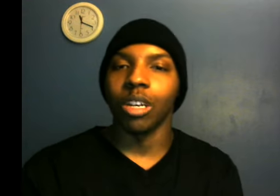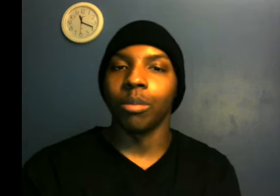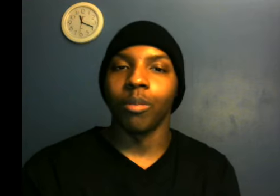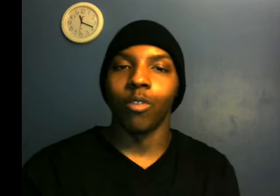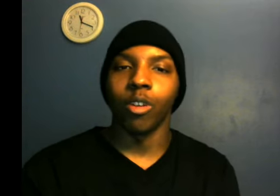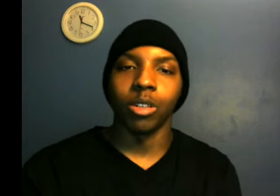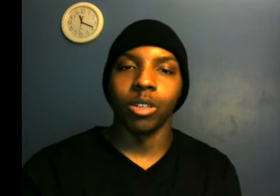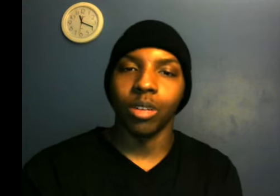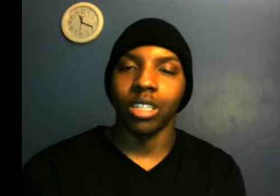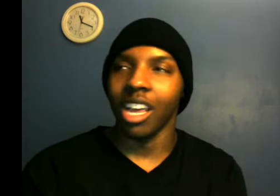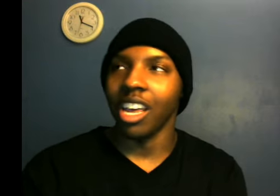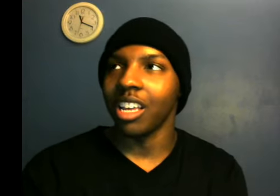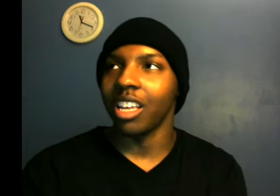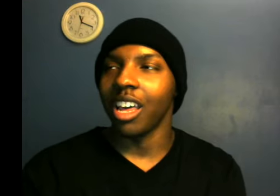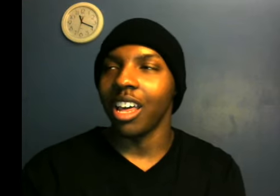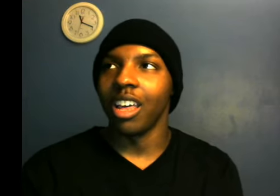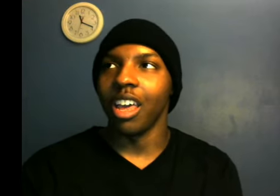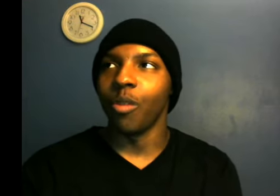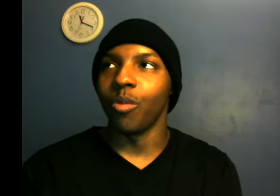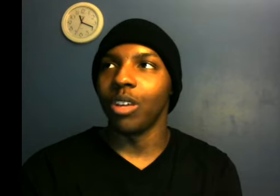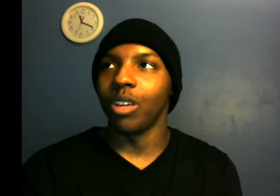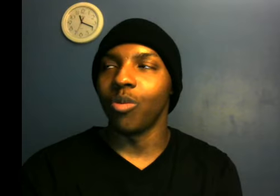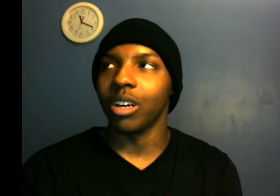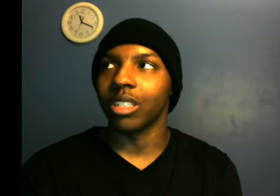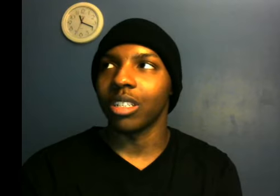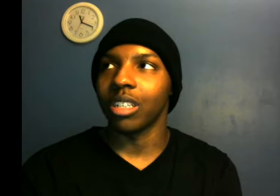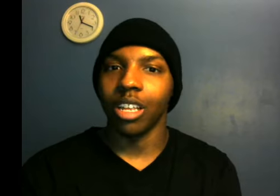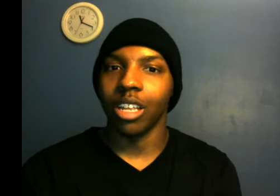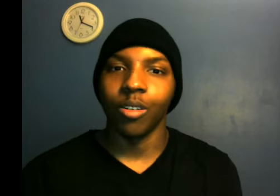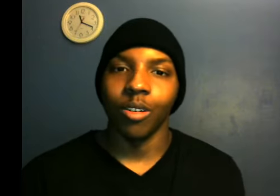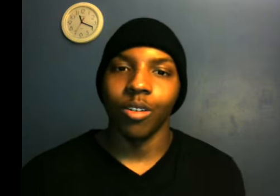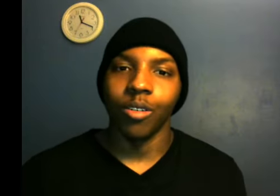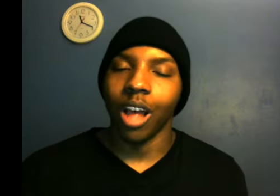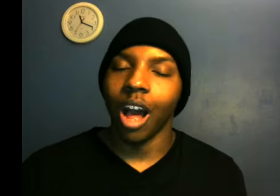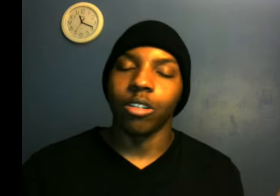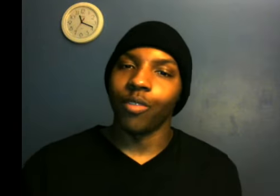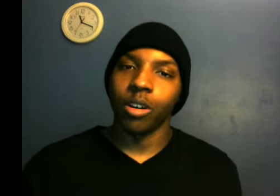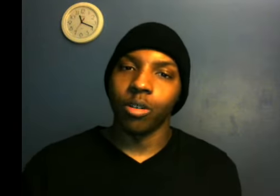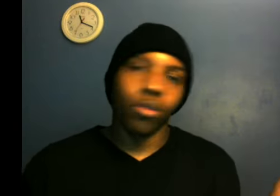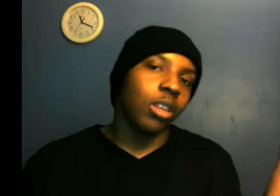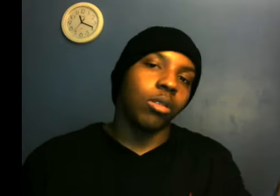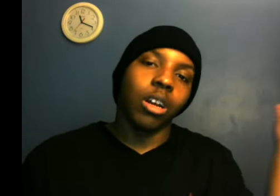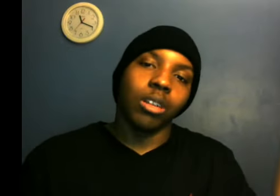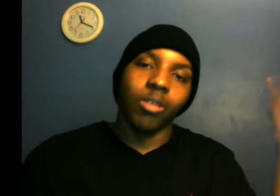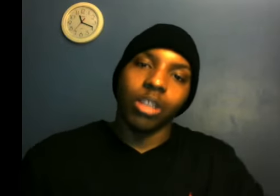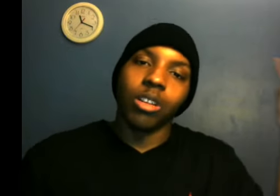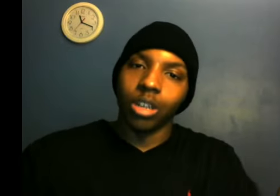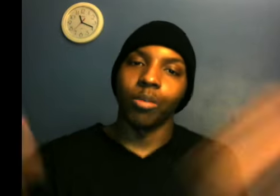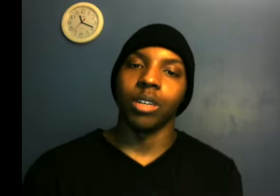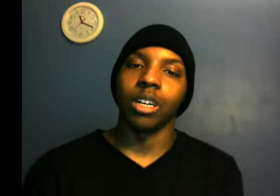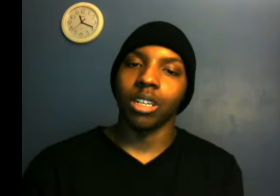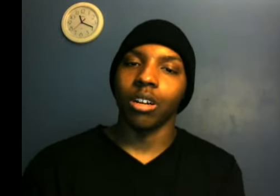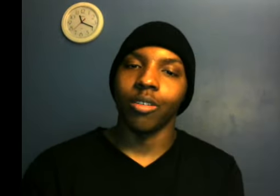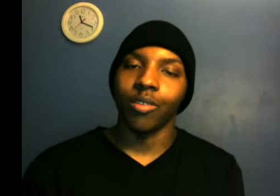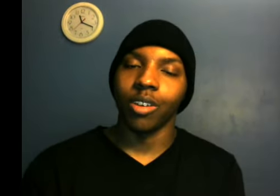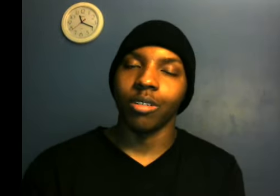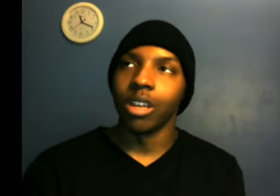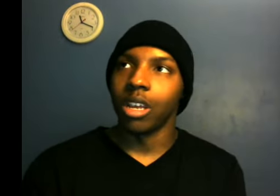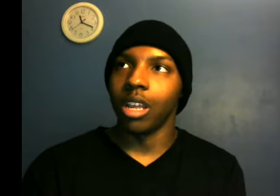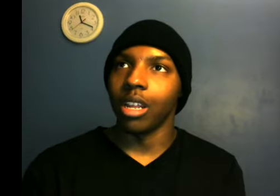underperforming too much. And when he was on the field. When he was underproductive on the field. And